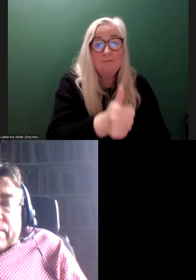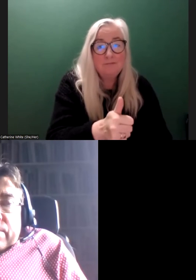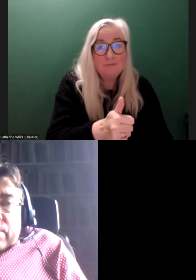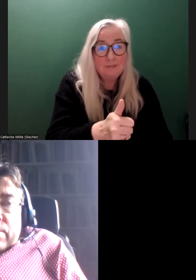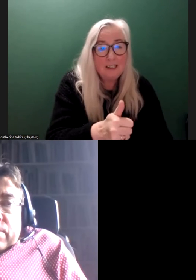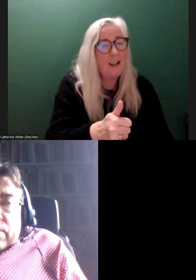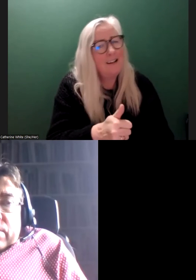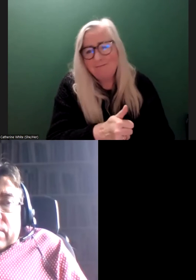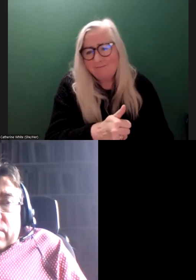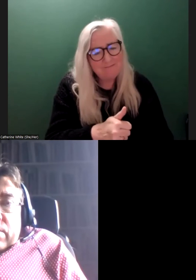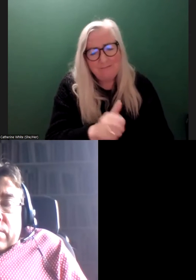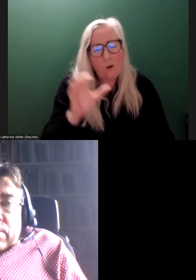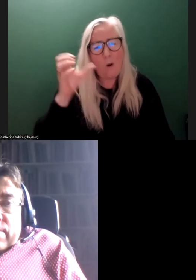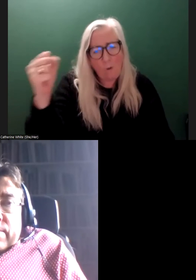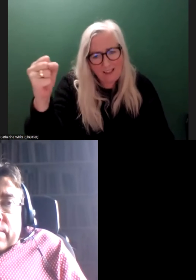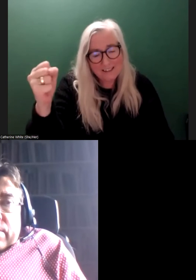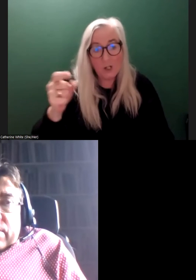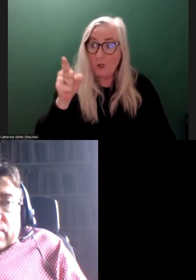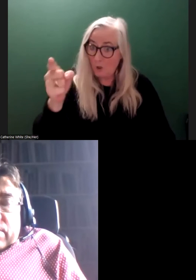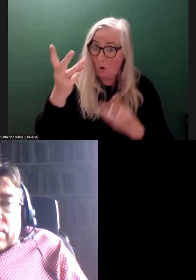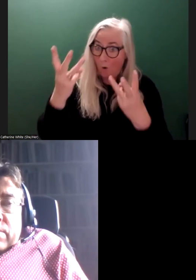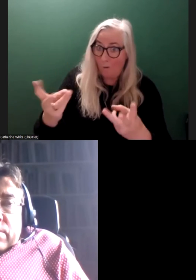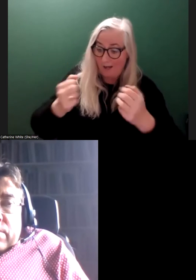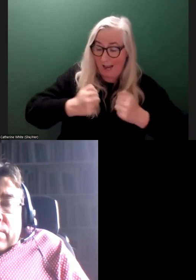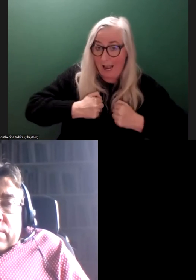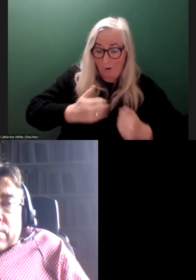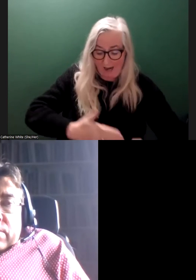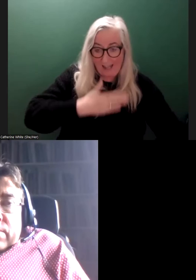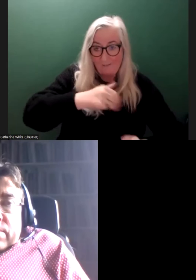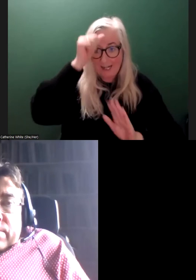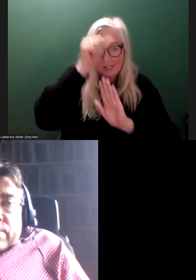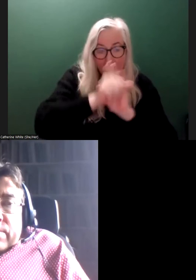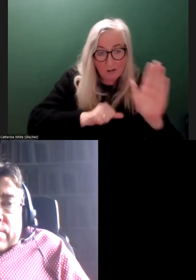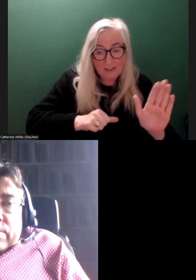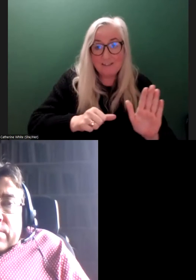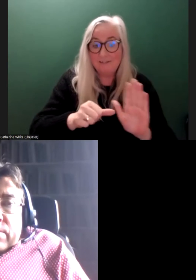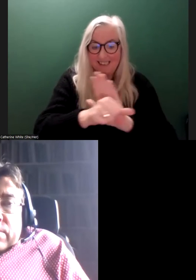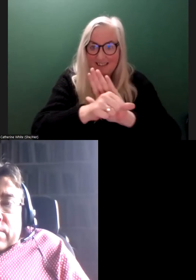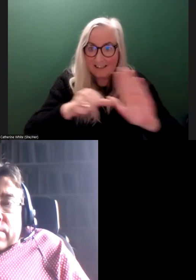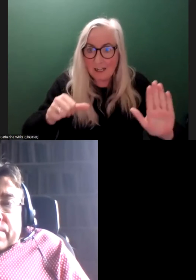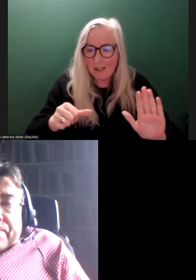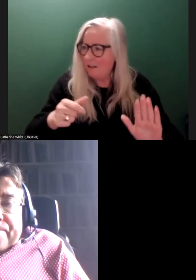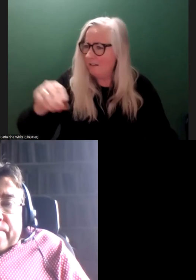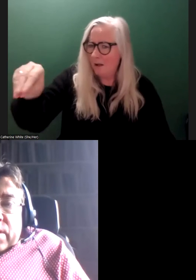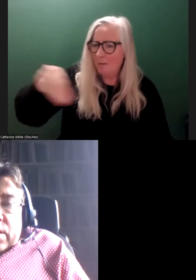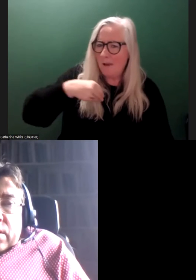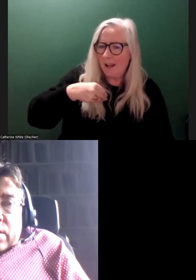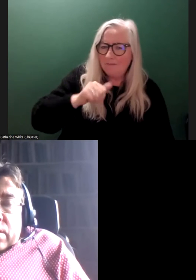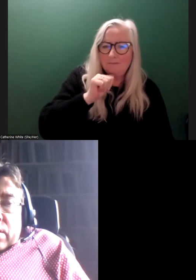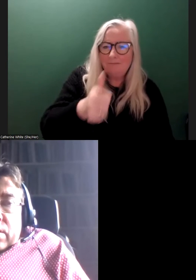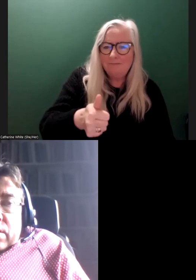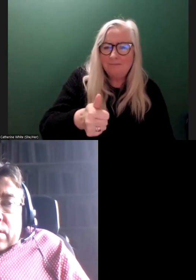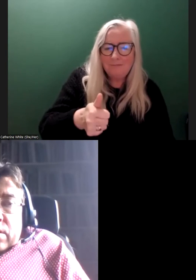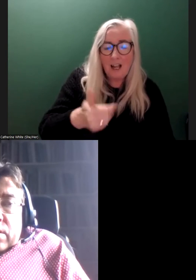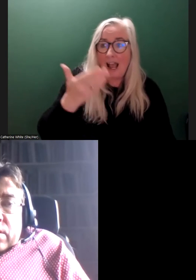the point where it kind of goes, hold on here. You want us to give our lived experience, our lived expertise, but you're not going to pay people to actually get there